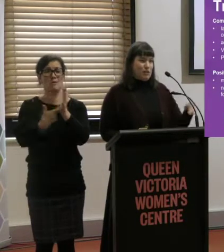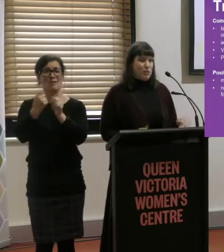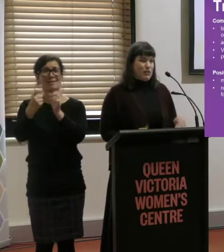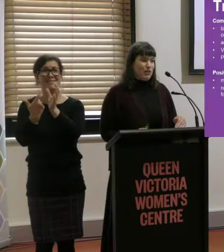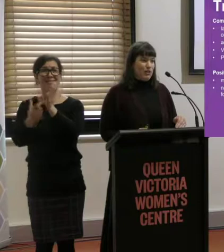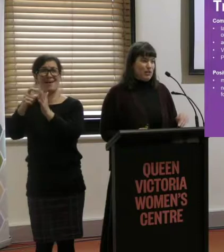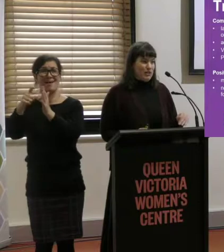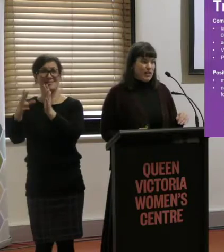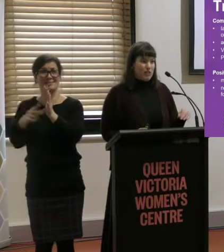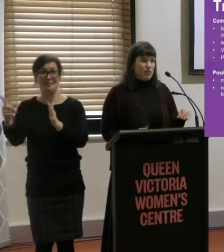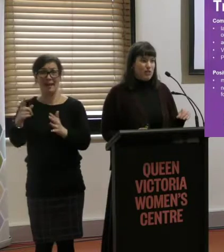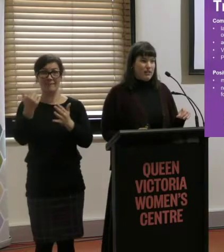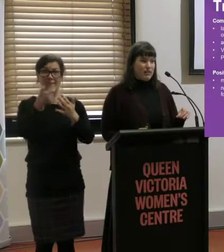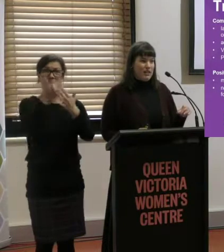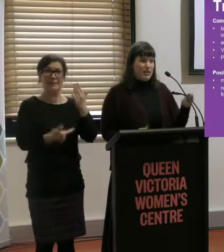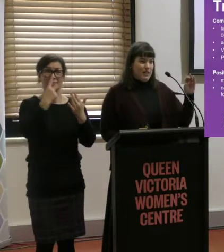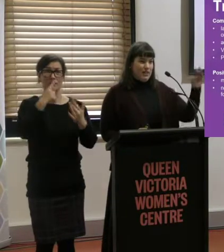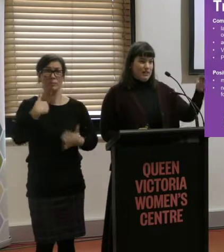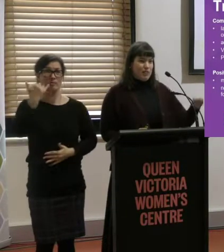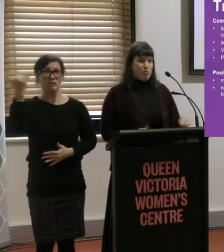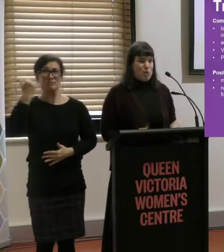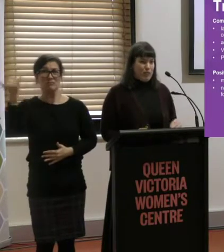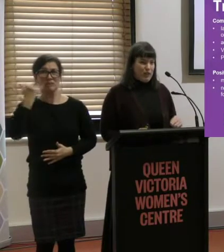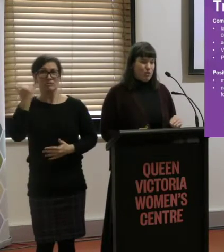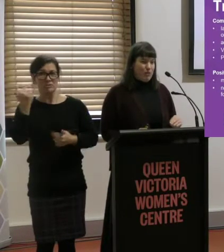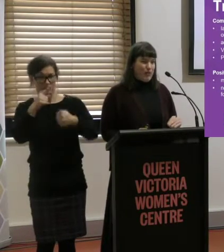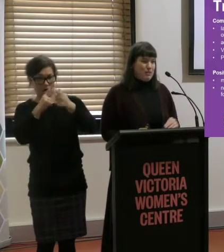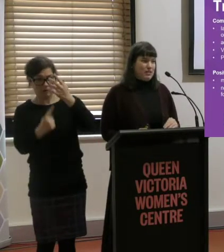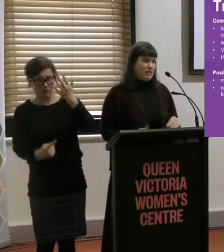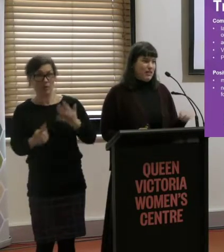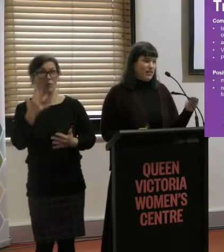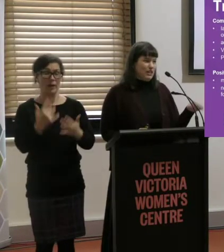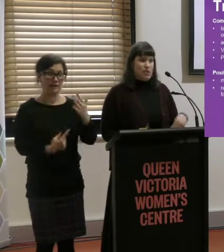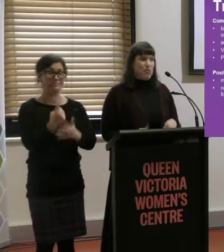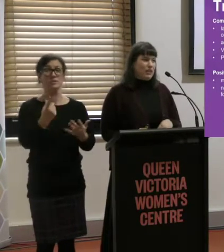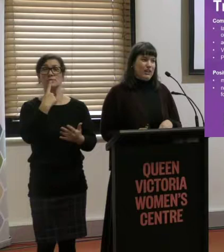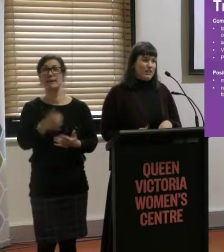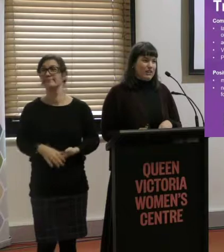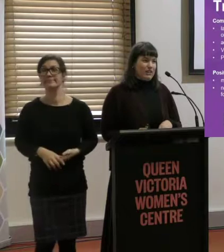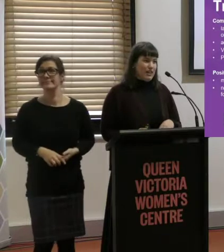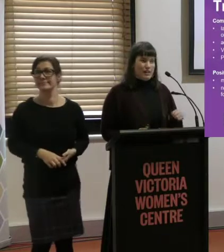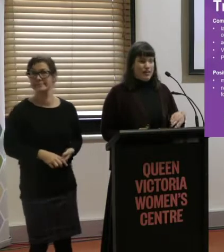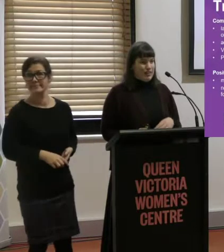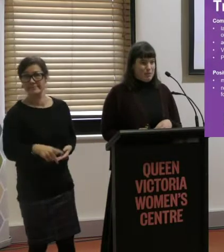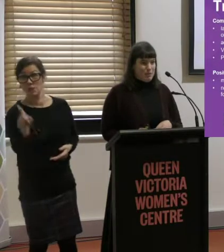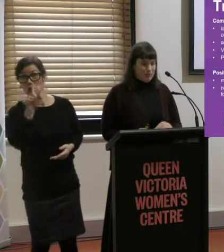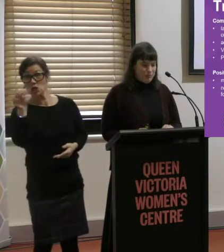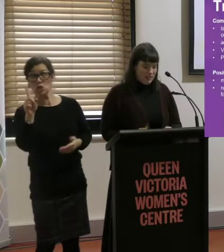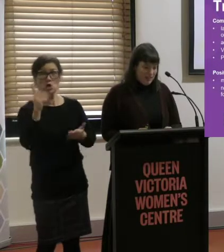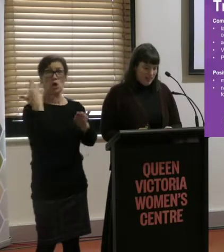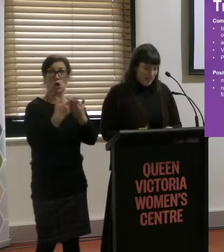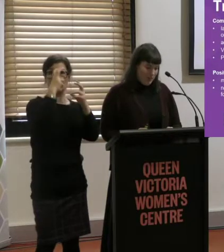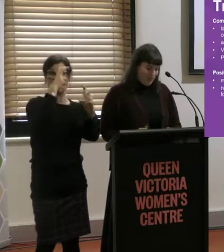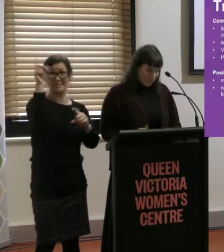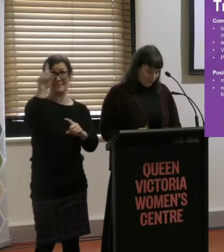list of people that they call because it happens so regularly. They have a list of people that they call when it happens to say, don't bother getting on the train today, you can't get to the platform.